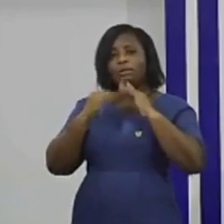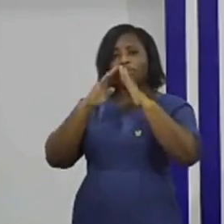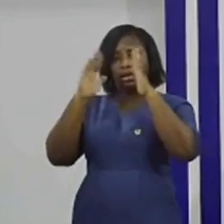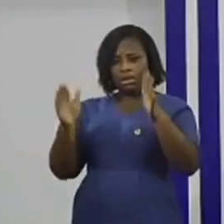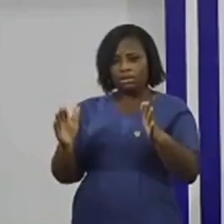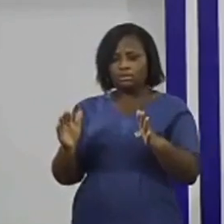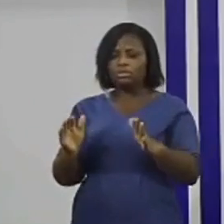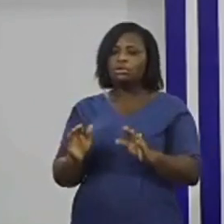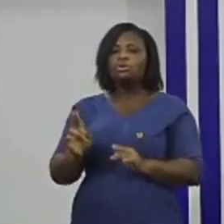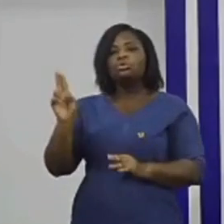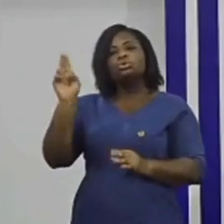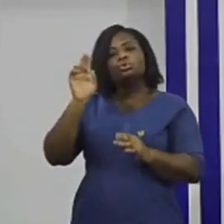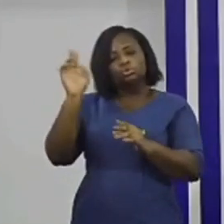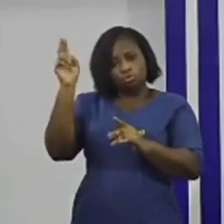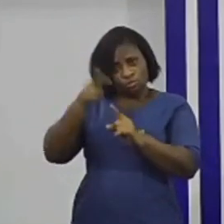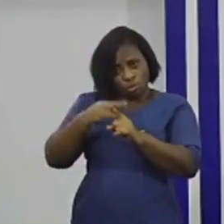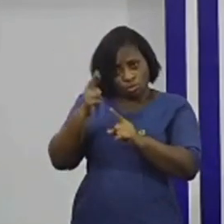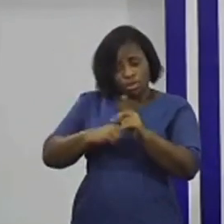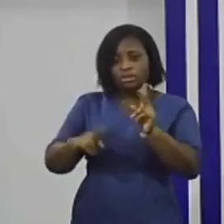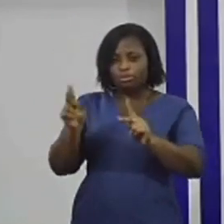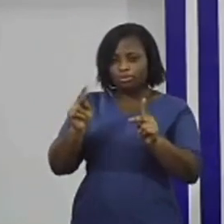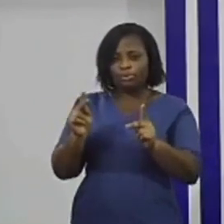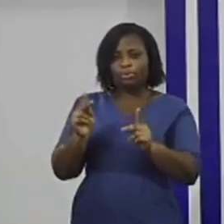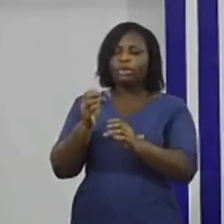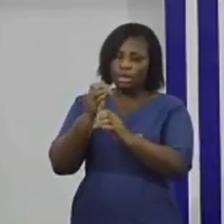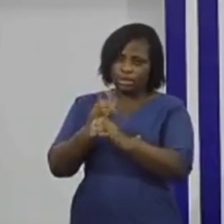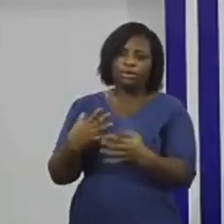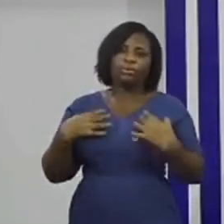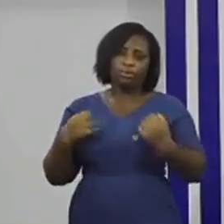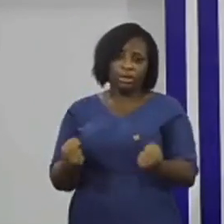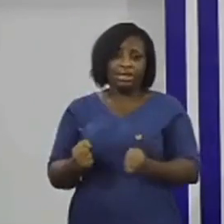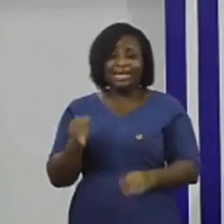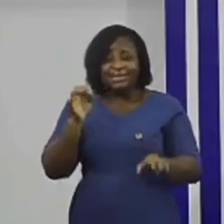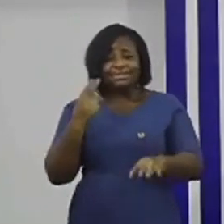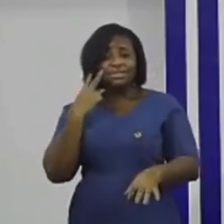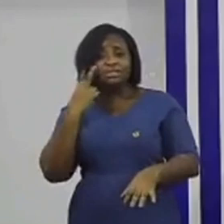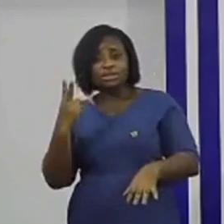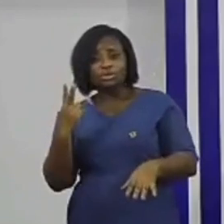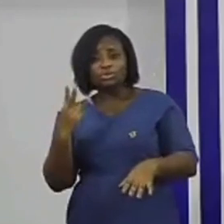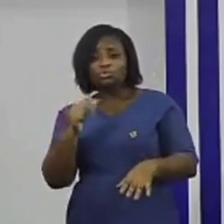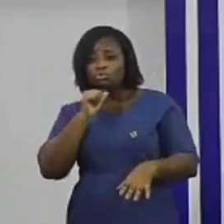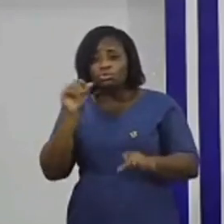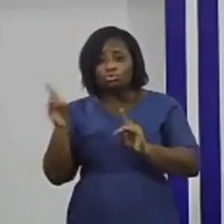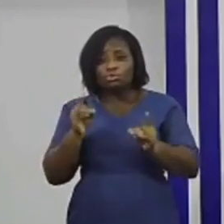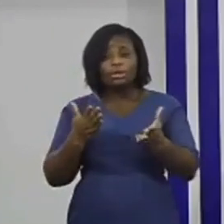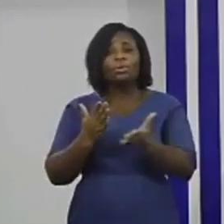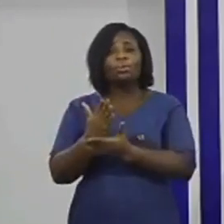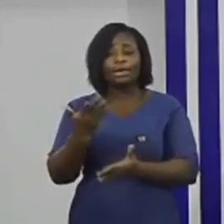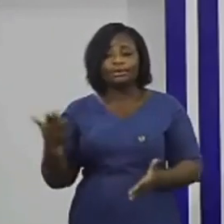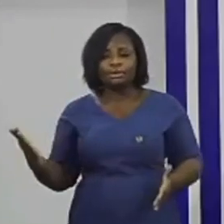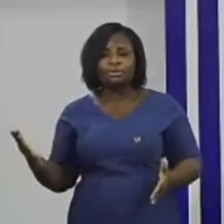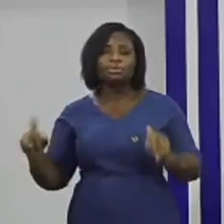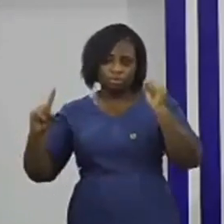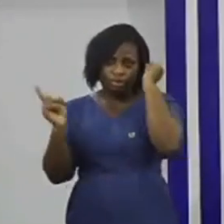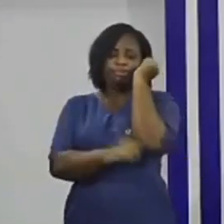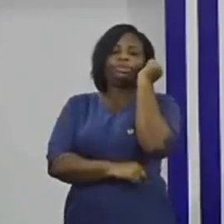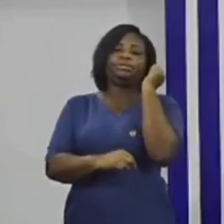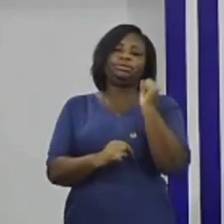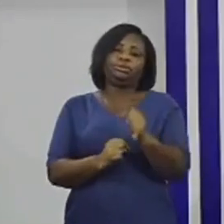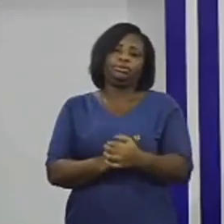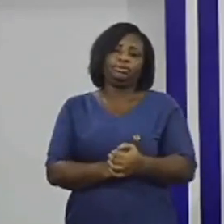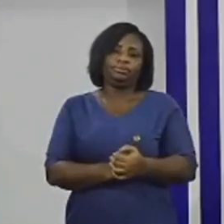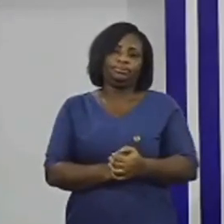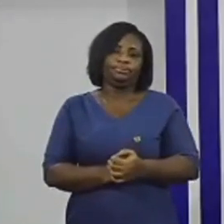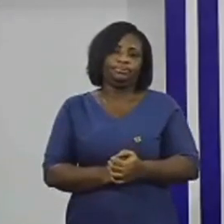similar treatment to tenants, as they will not be spared if they exploit the situation and fall far of the law.